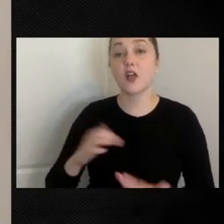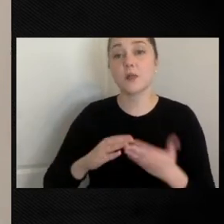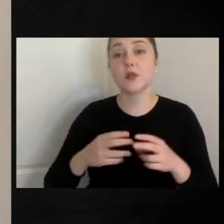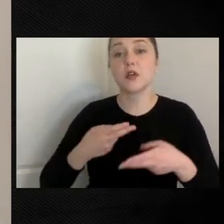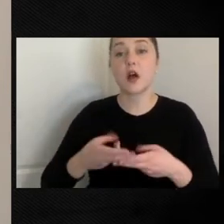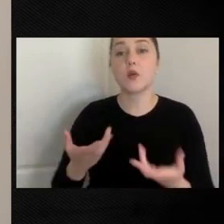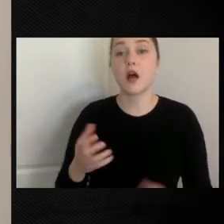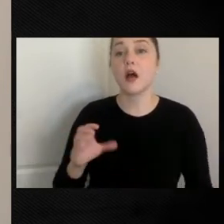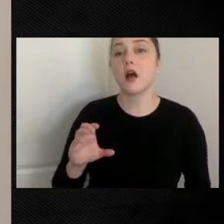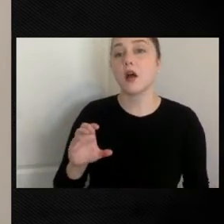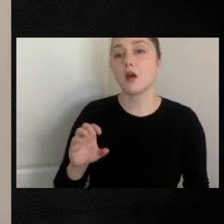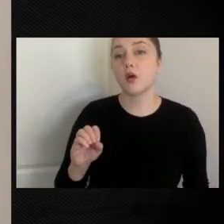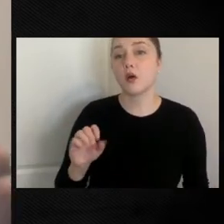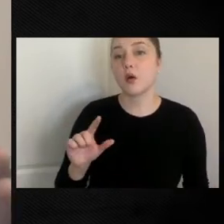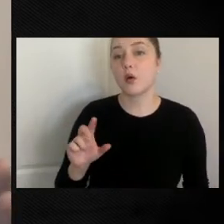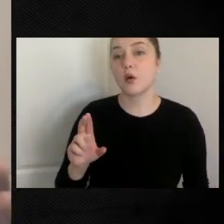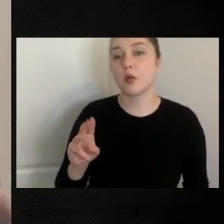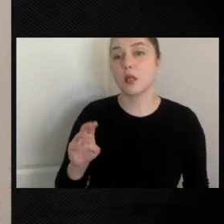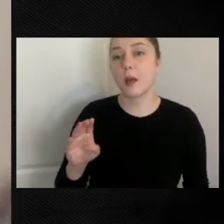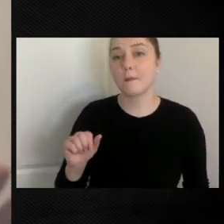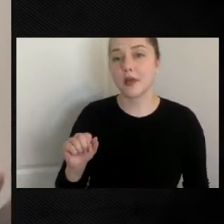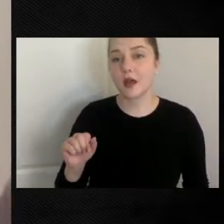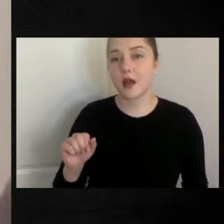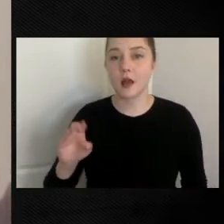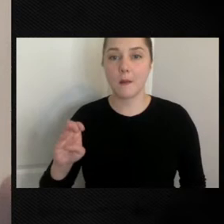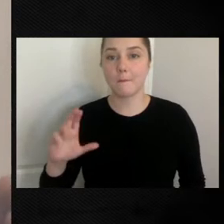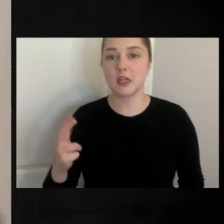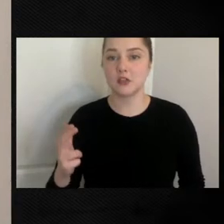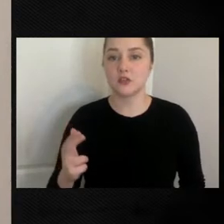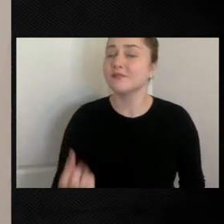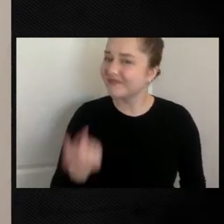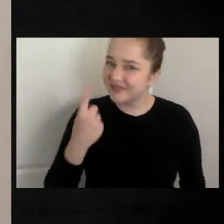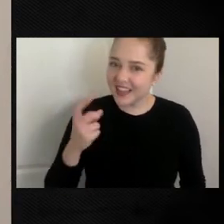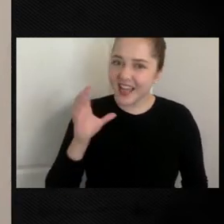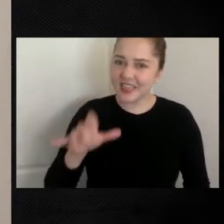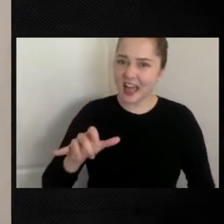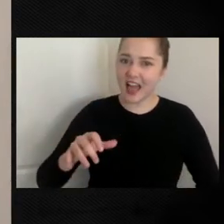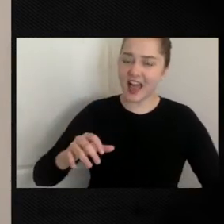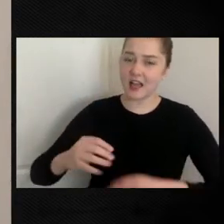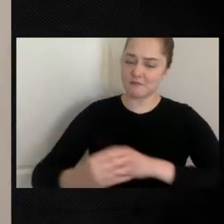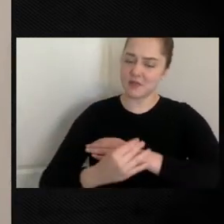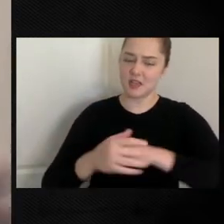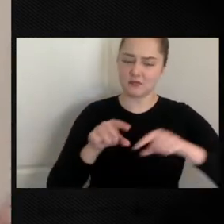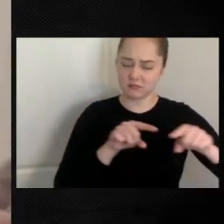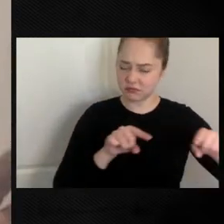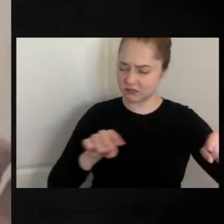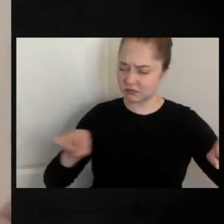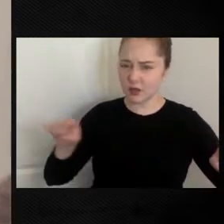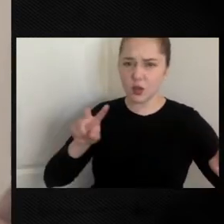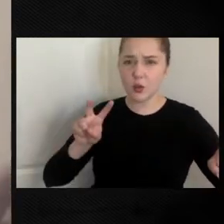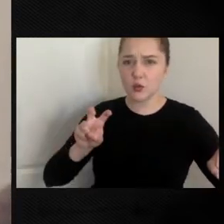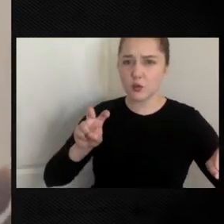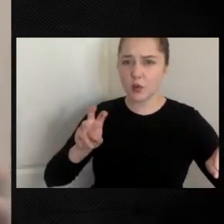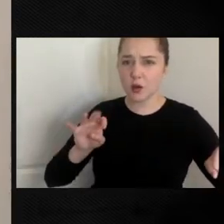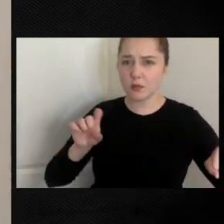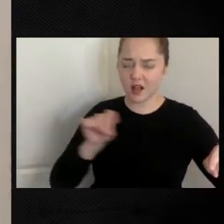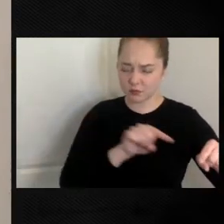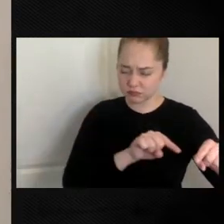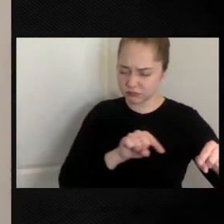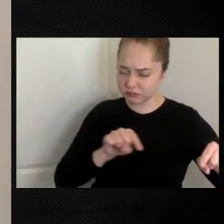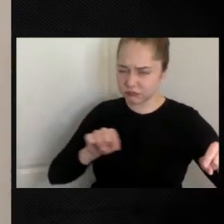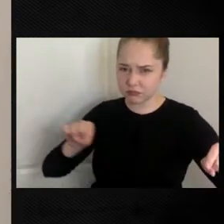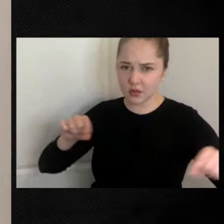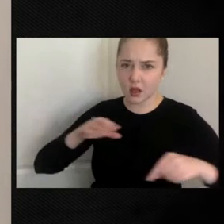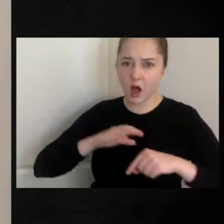But again, I look at this whole stretch, this 200-mile stretch along the Chesapeake Bay,